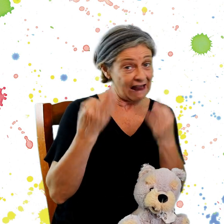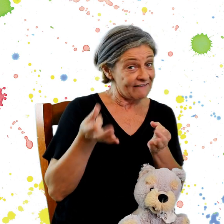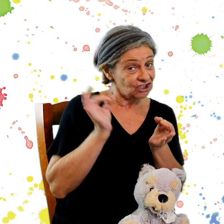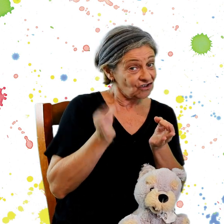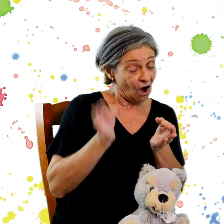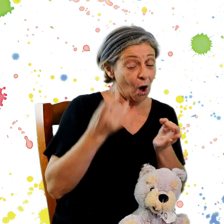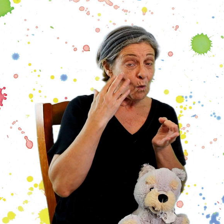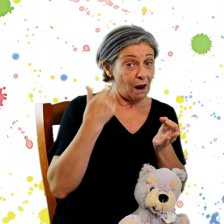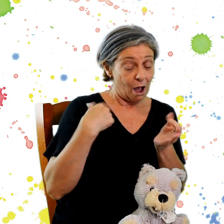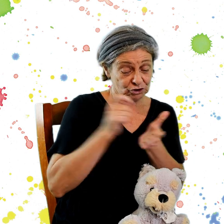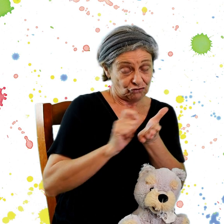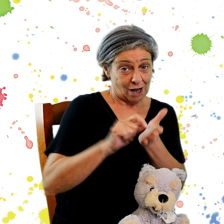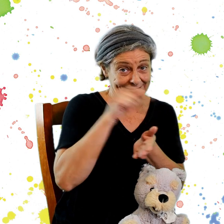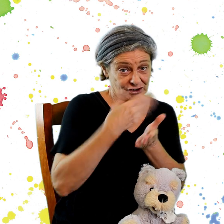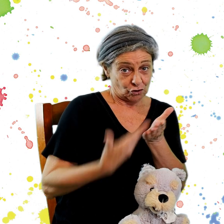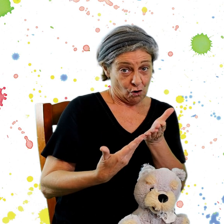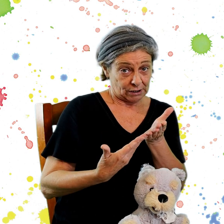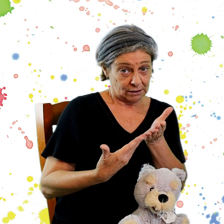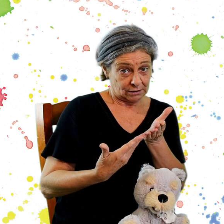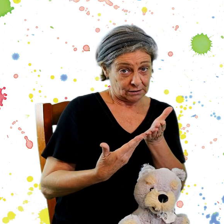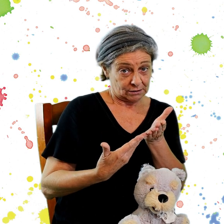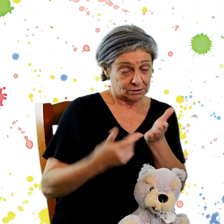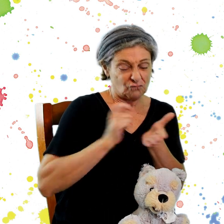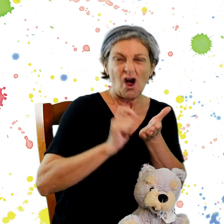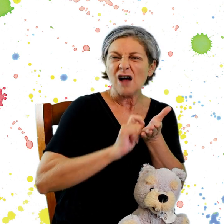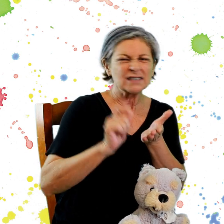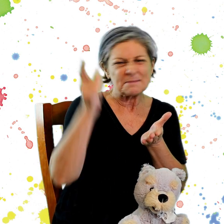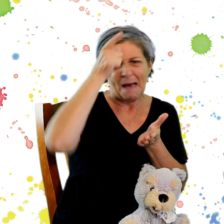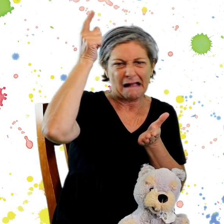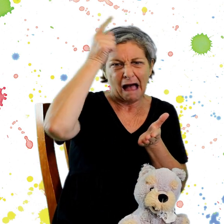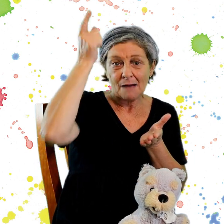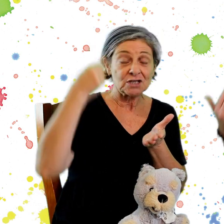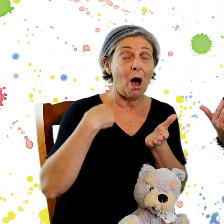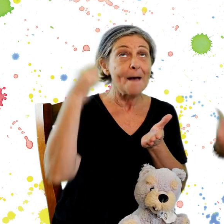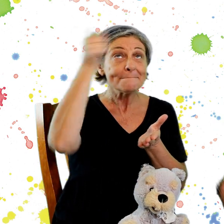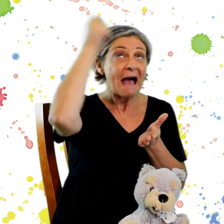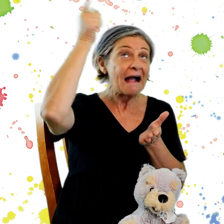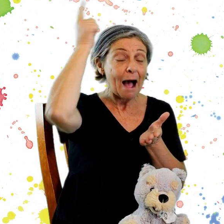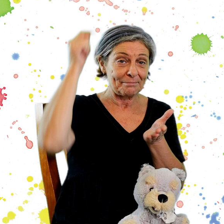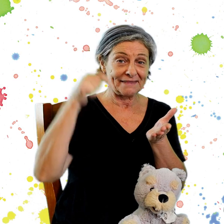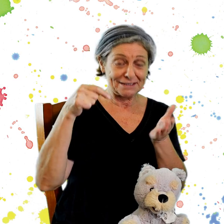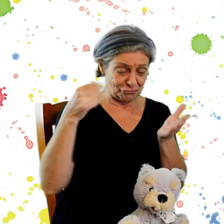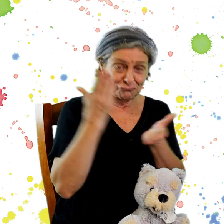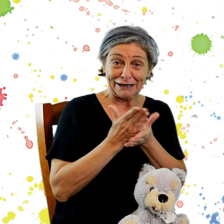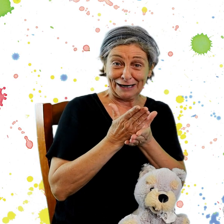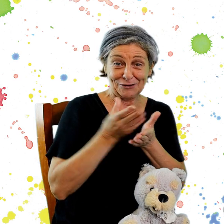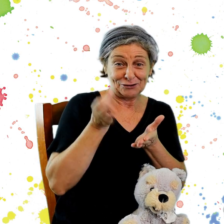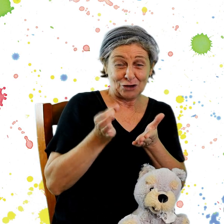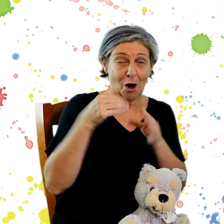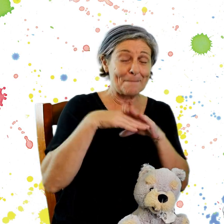So what do authors do? They make things up. So I just made him up so I could feel like I had a real dog. And then when we